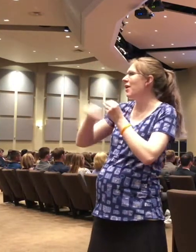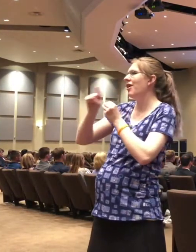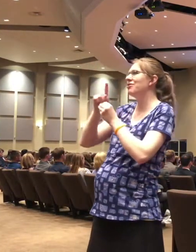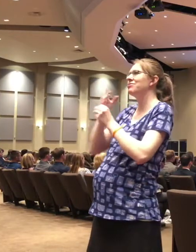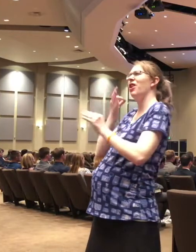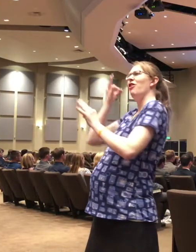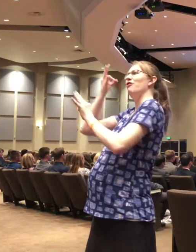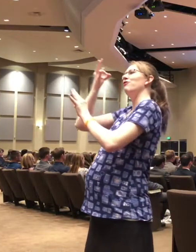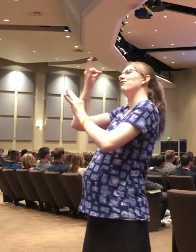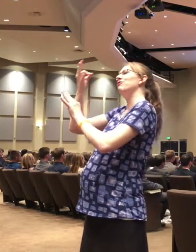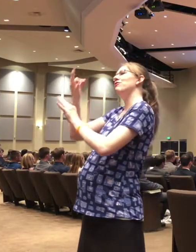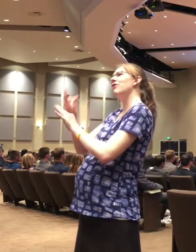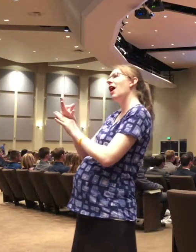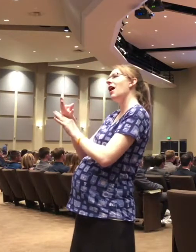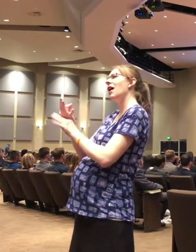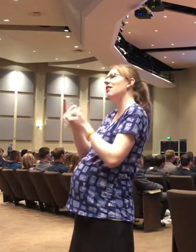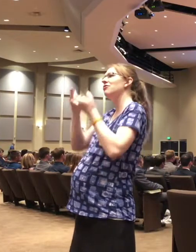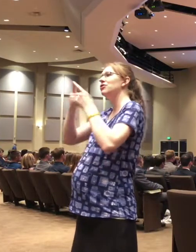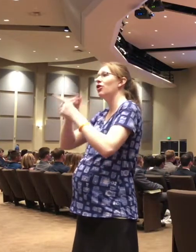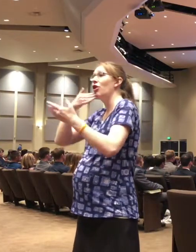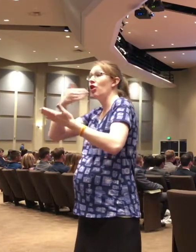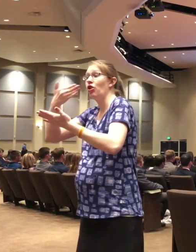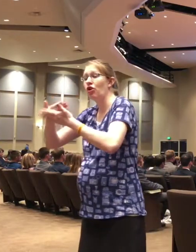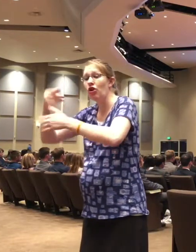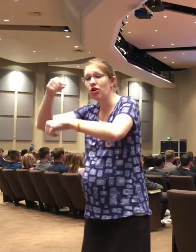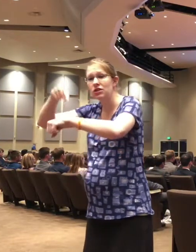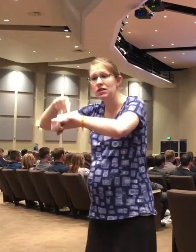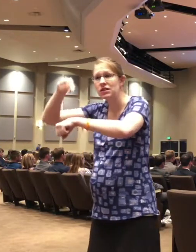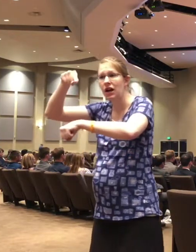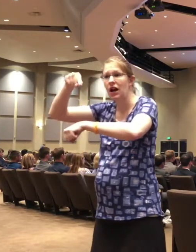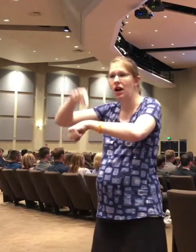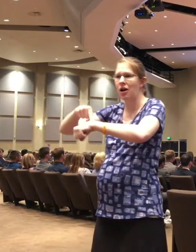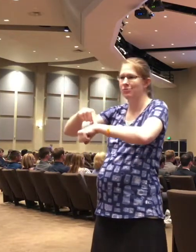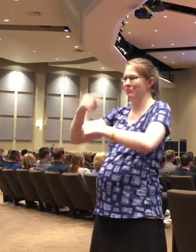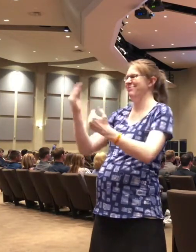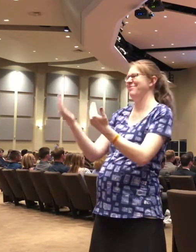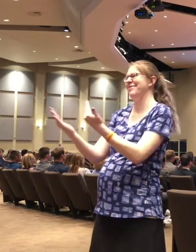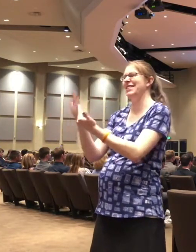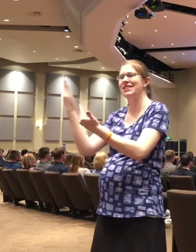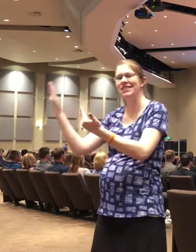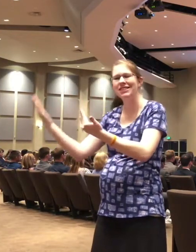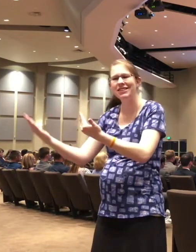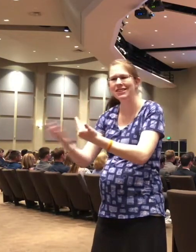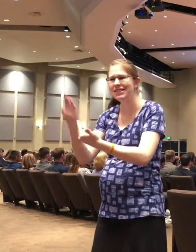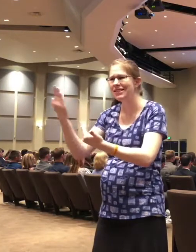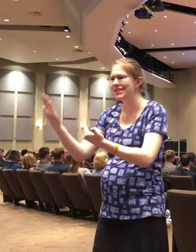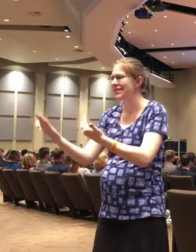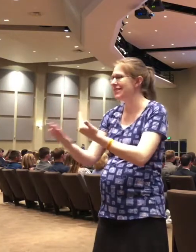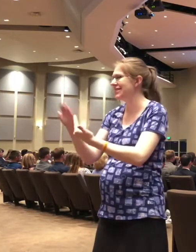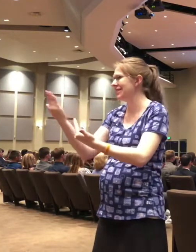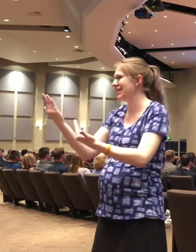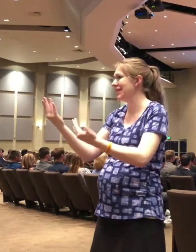but talk comes so easy when life's at its